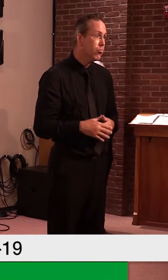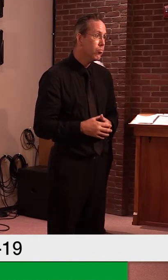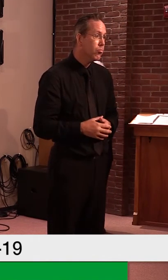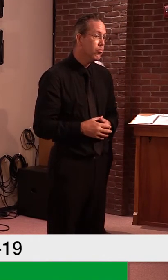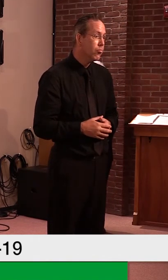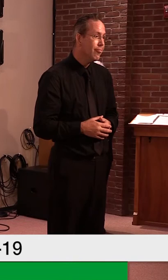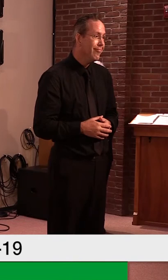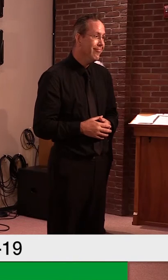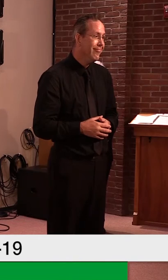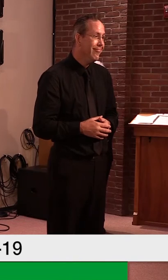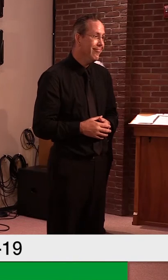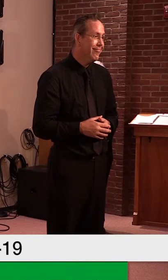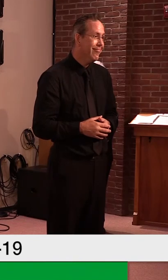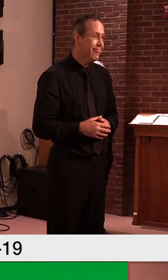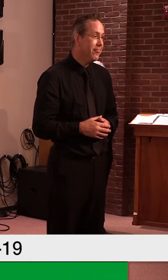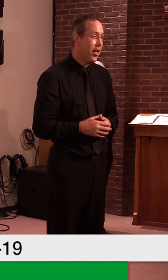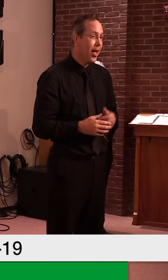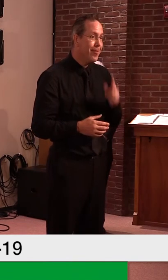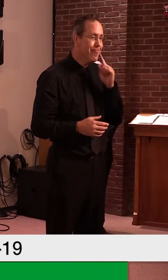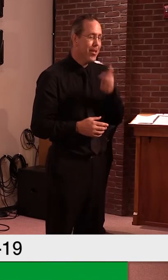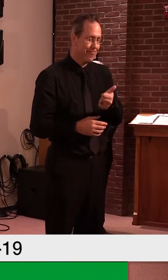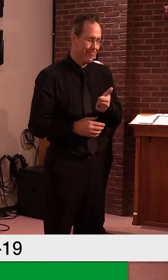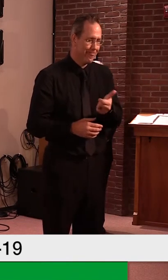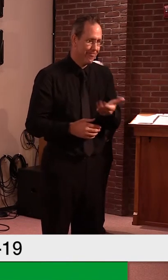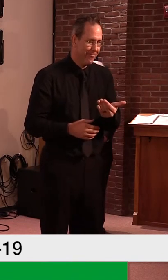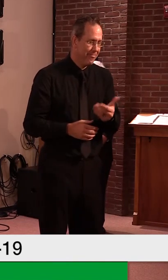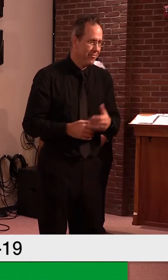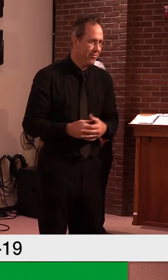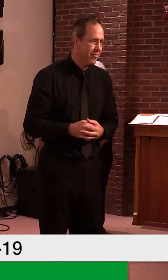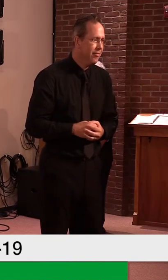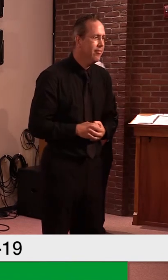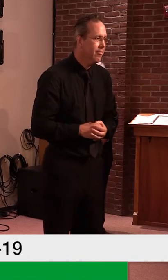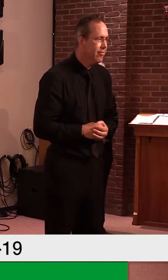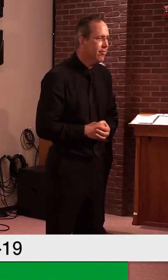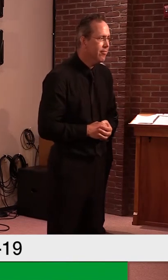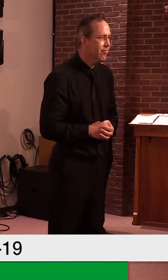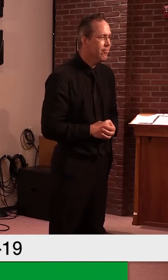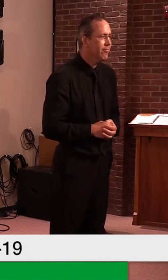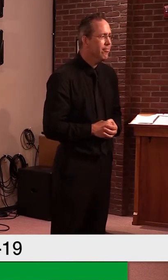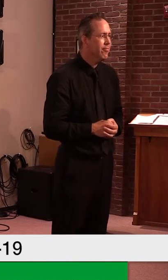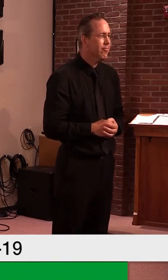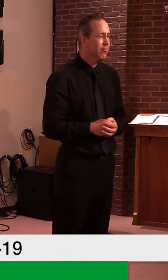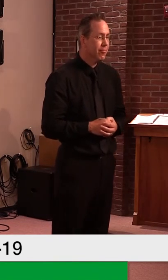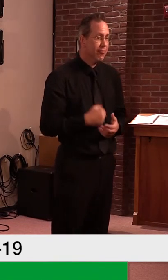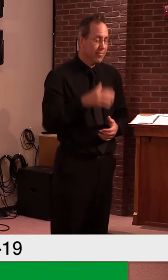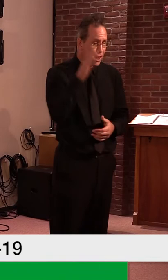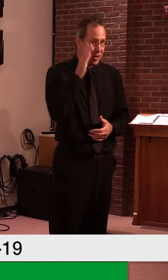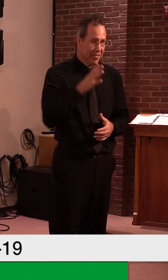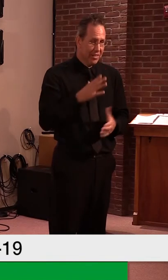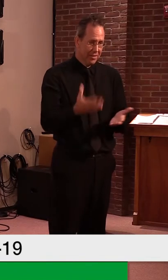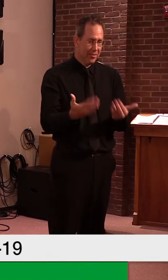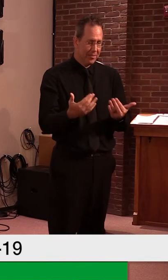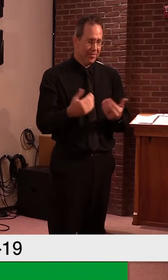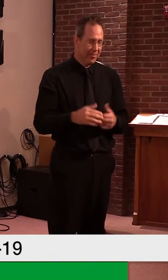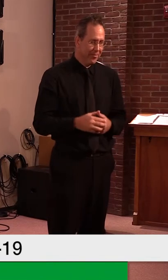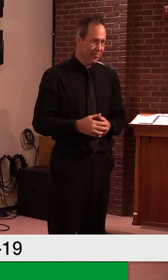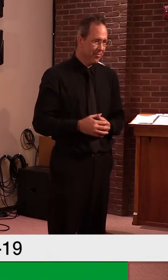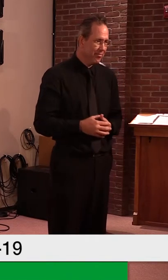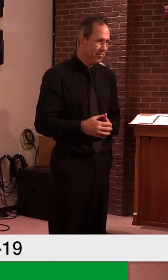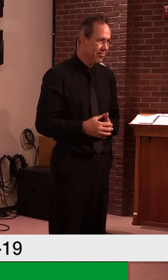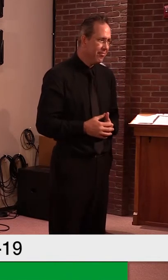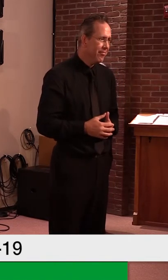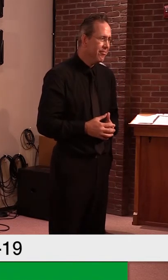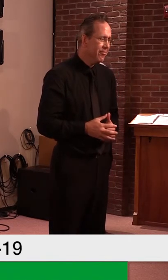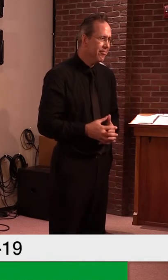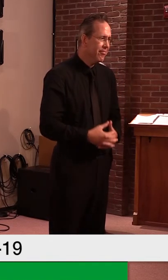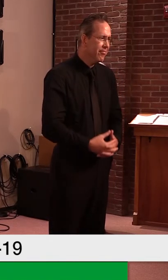Aaron Patango. question about this. Hi. Hello? Yeah. Go ahead, Aaron. Oh, okay. Uh, I have